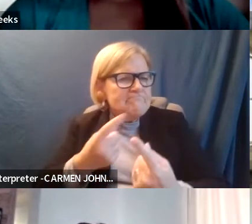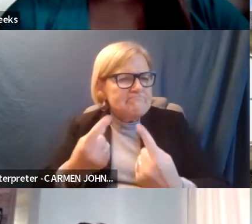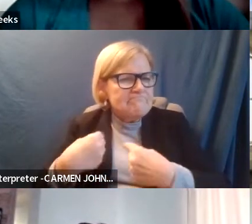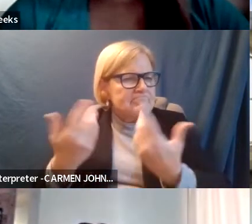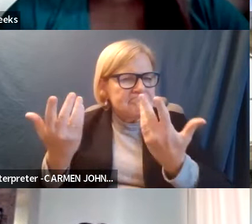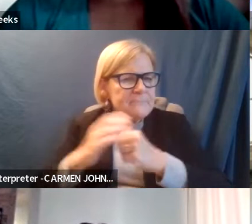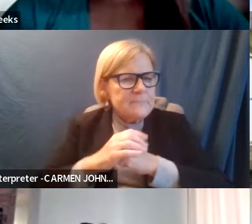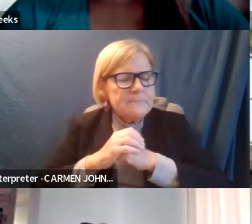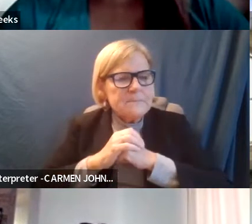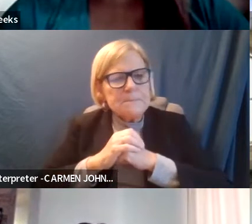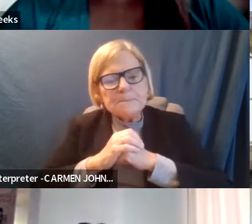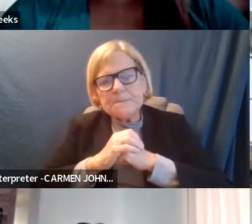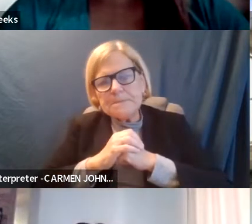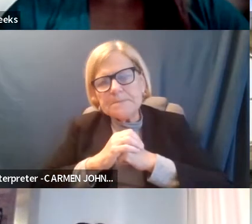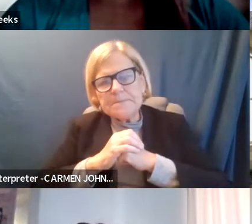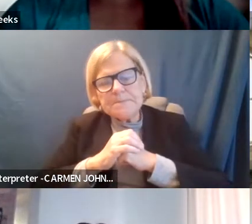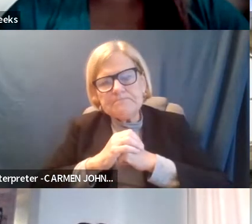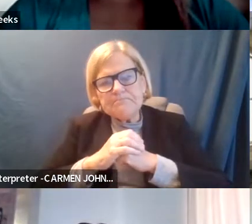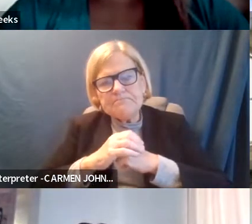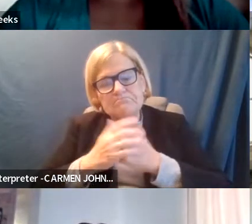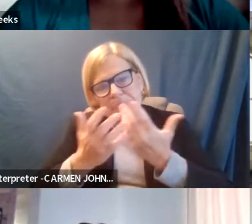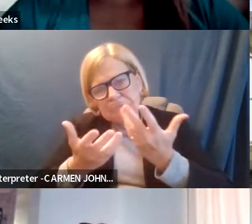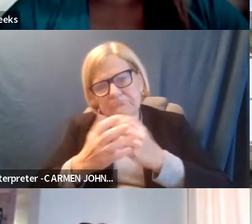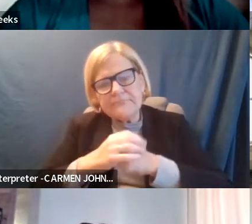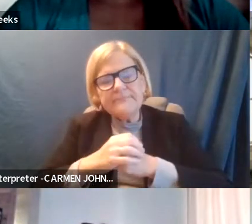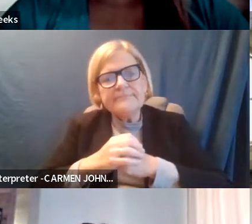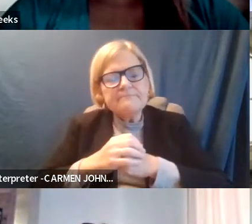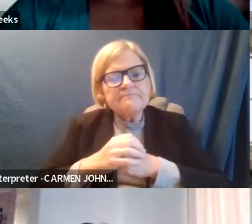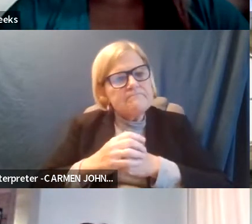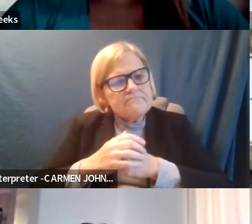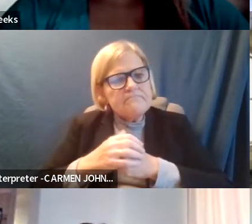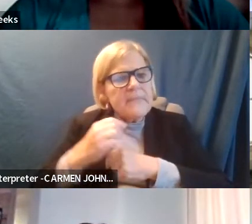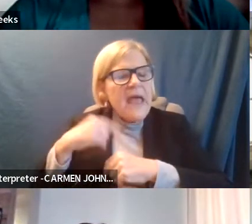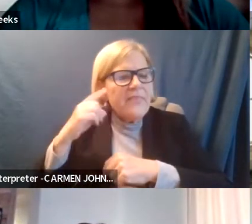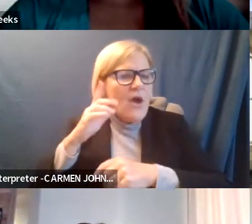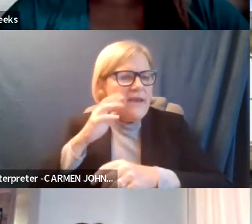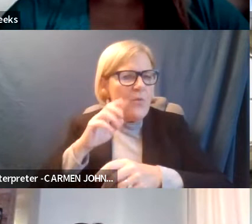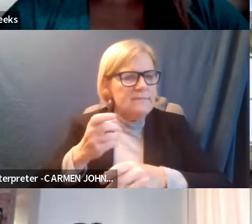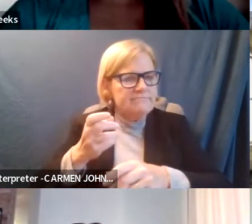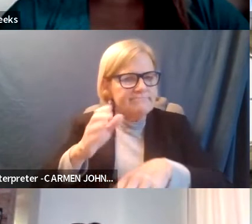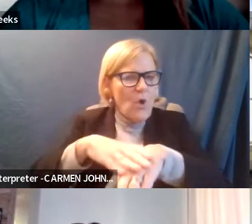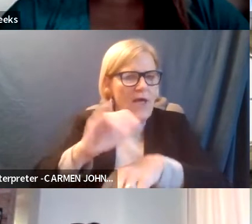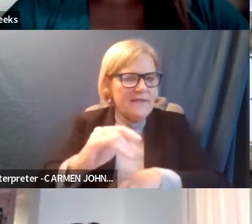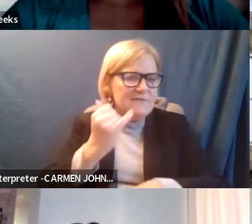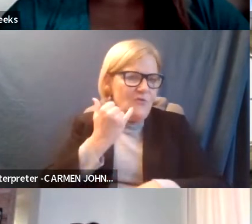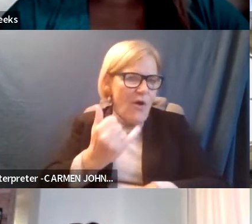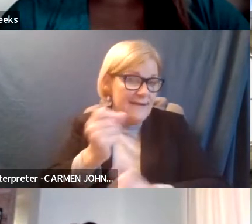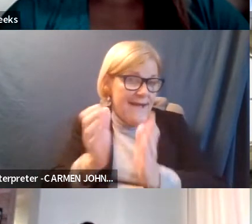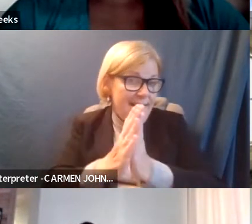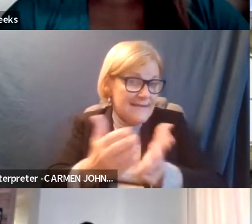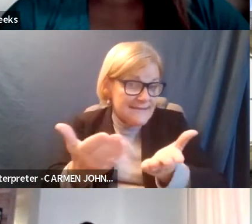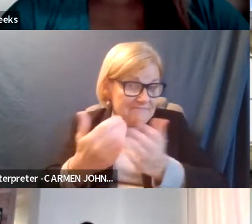whether or not there hasn't been any response. So I guess I thought I would hop on here and ask